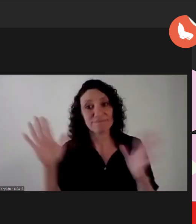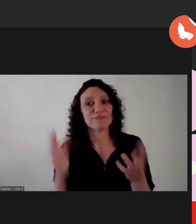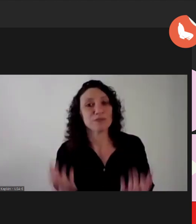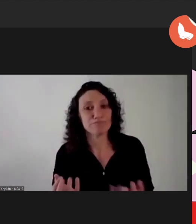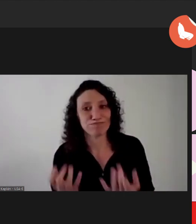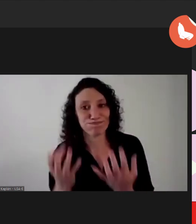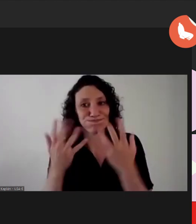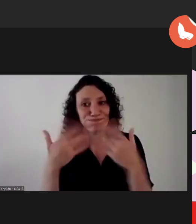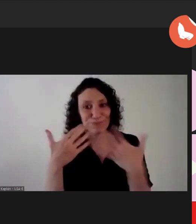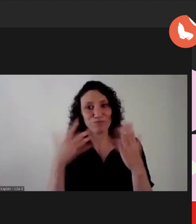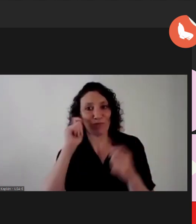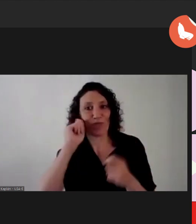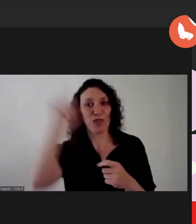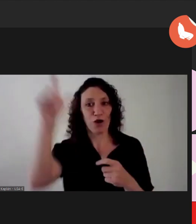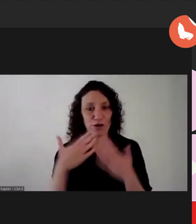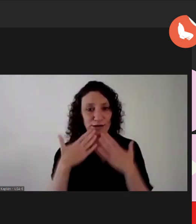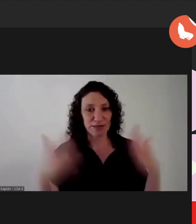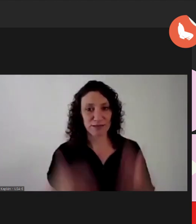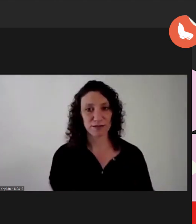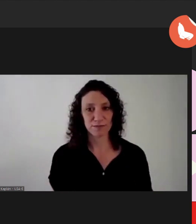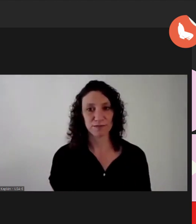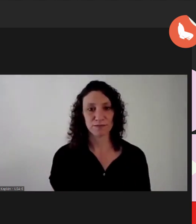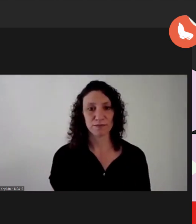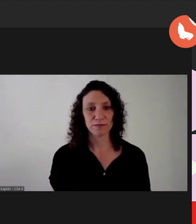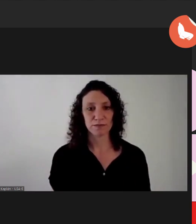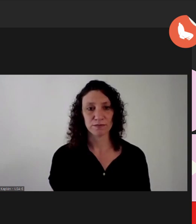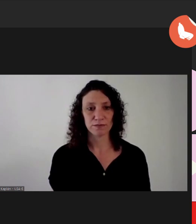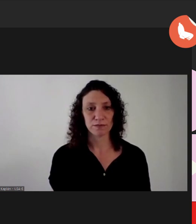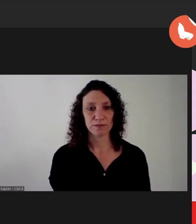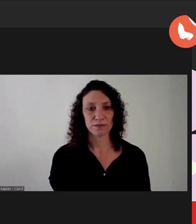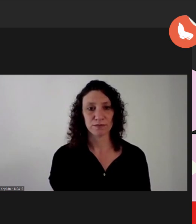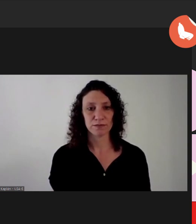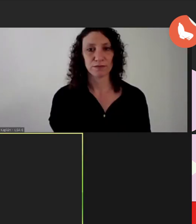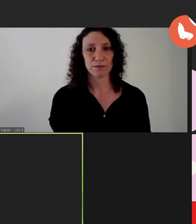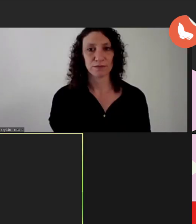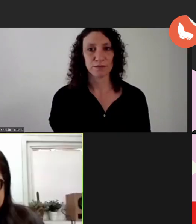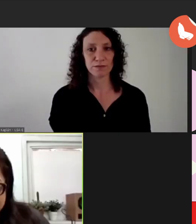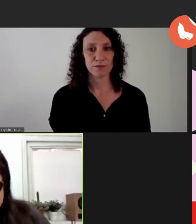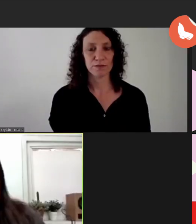with seeing these bubbles coming out from the bottom of the sea thank you very much